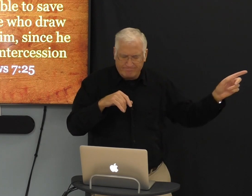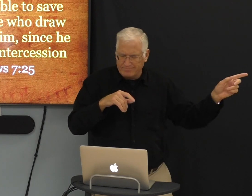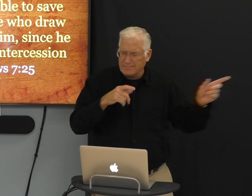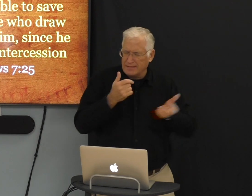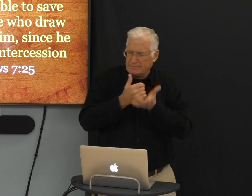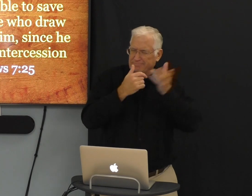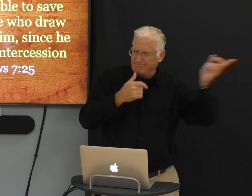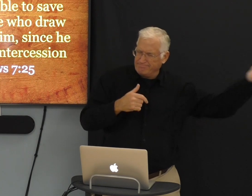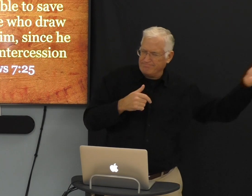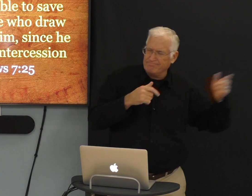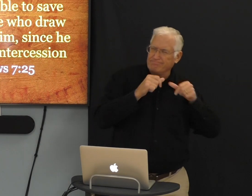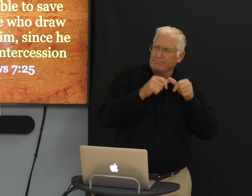need to pray for my friend.